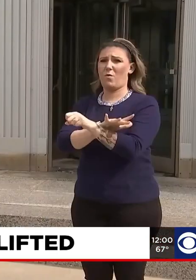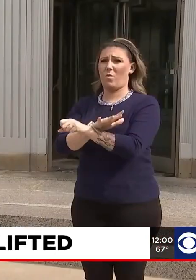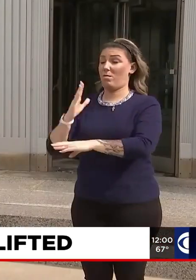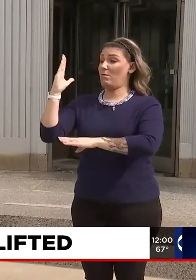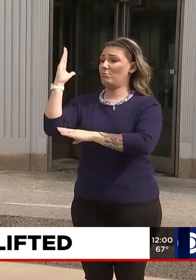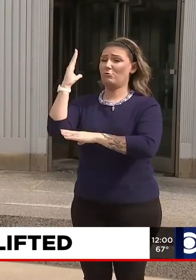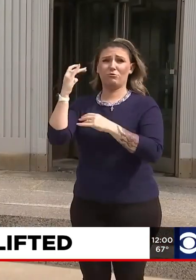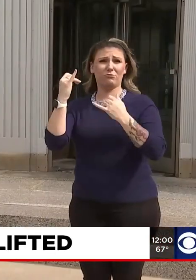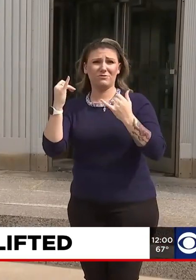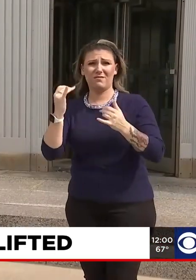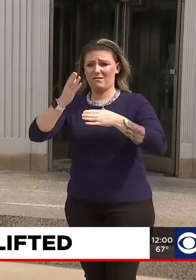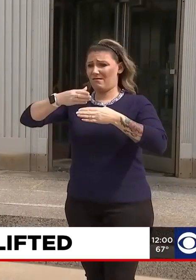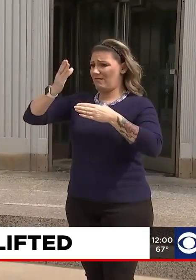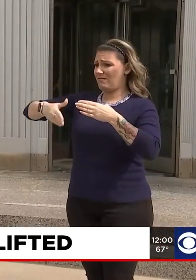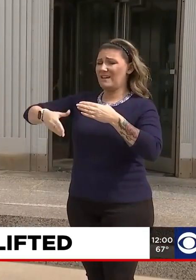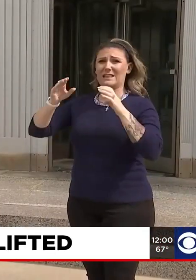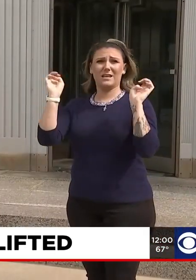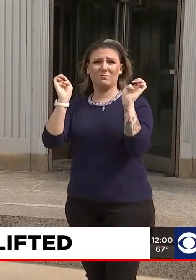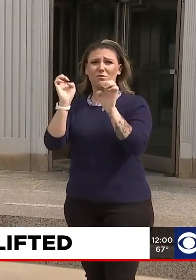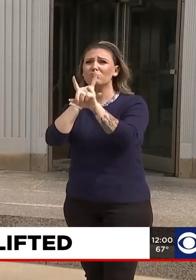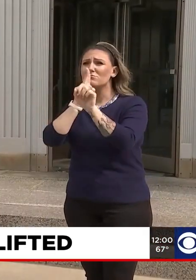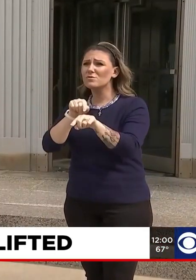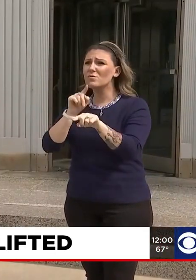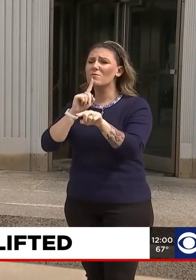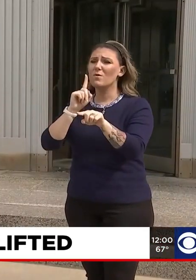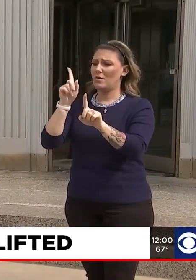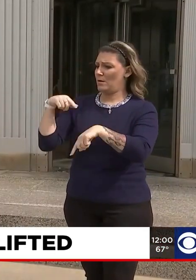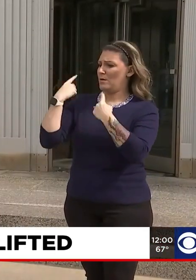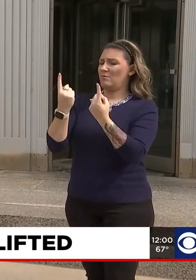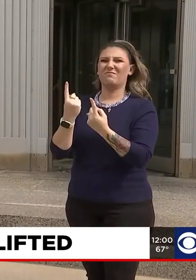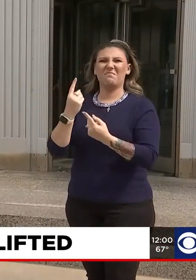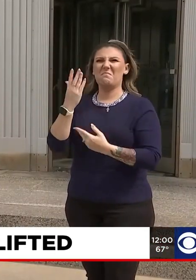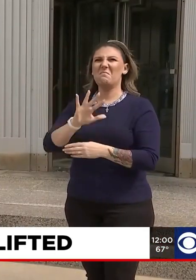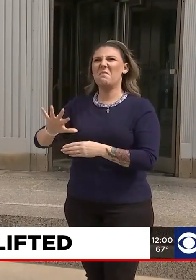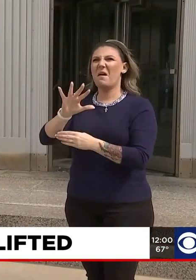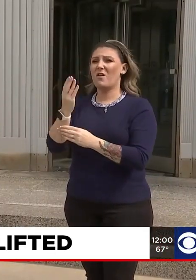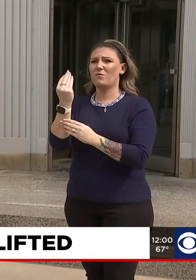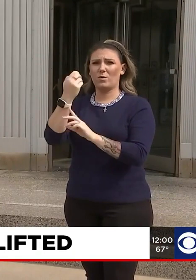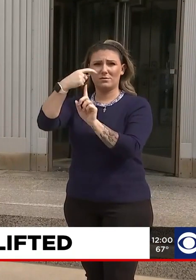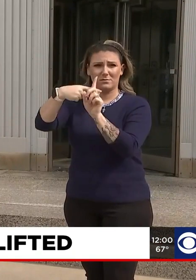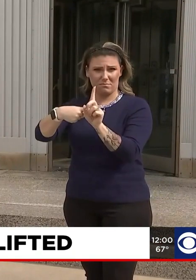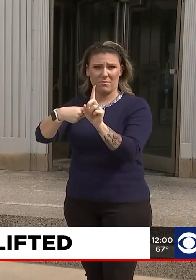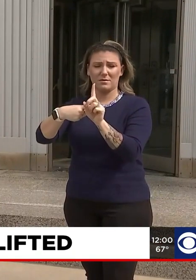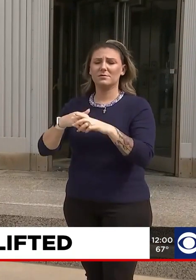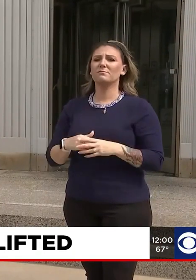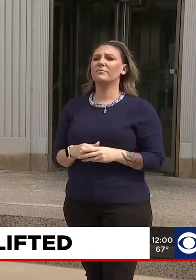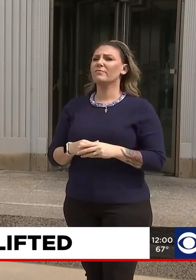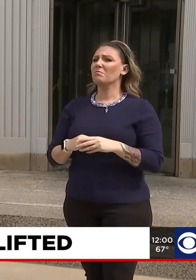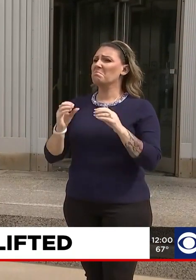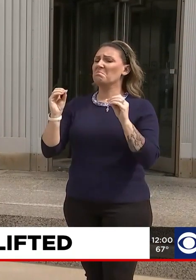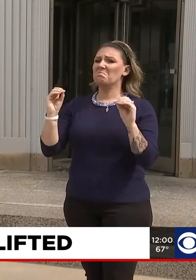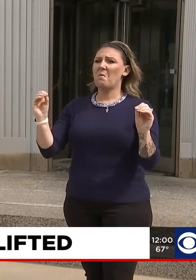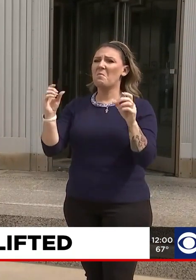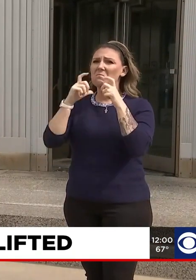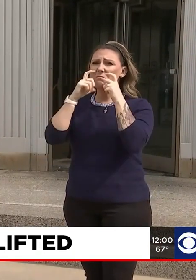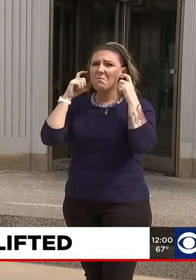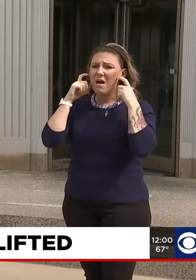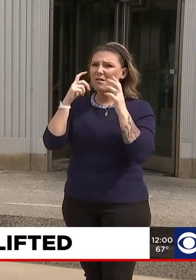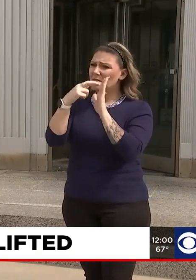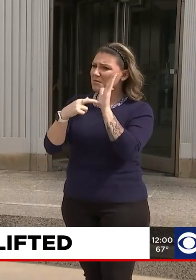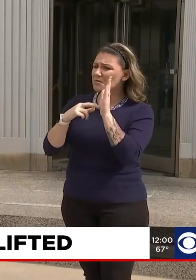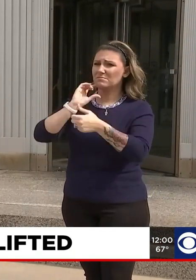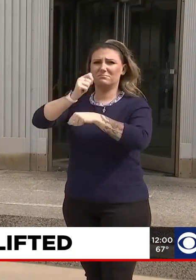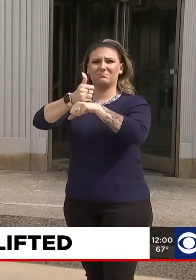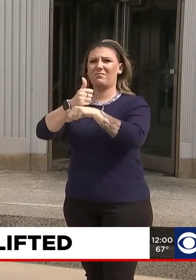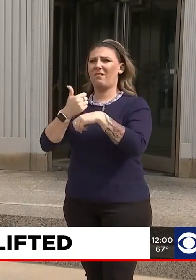you will see an end to the emergency order that has existed for roughly 14 months in kansas city that was mayor quentin lucas right there